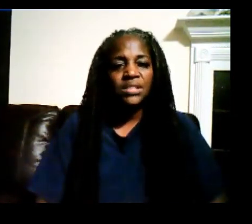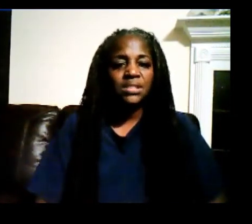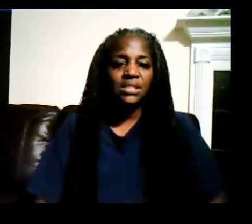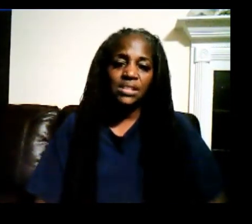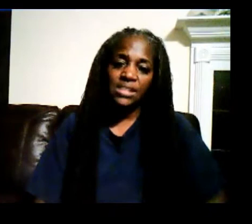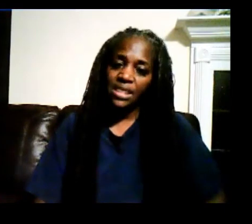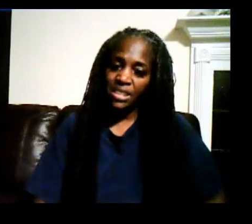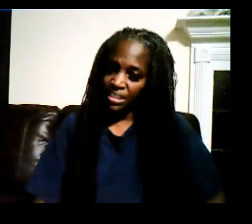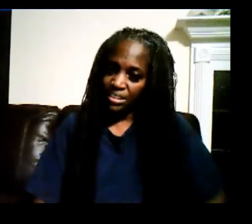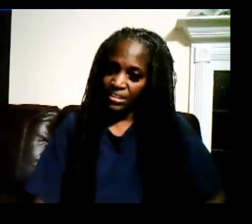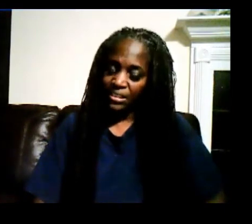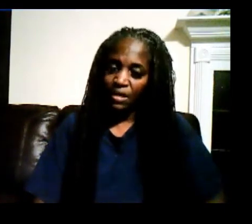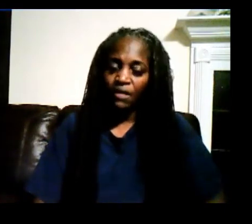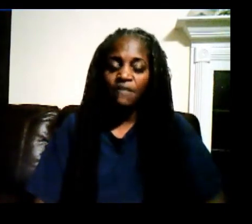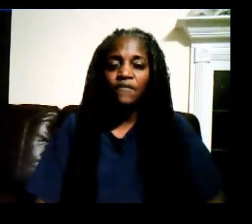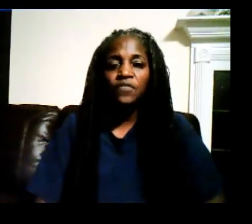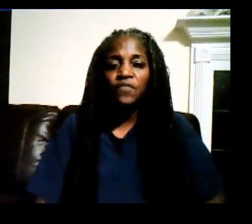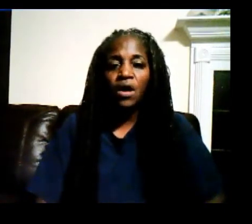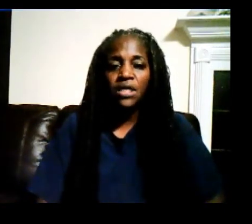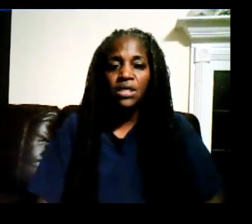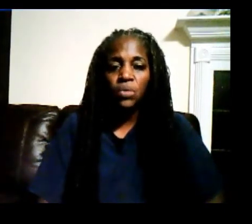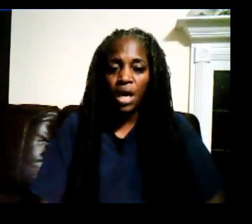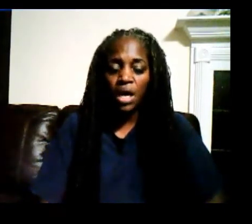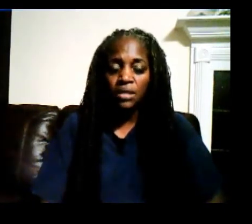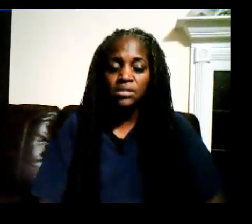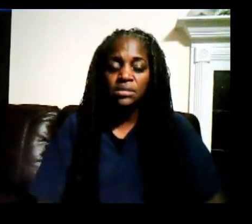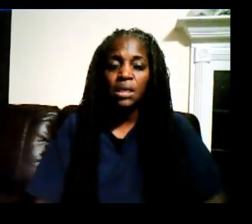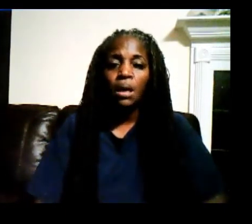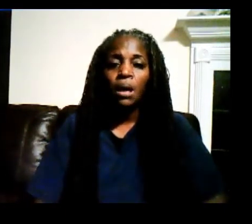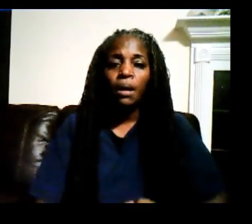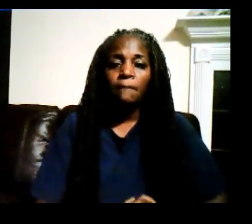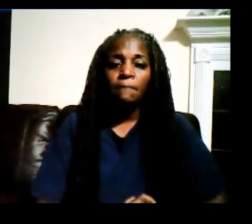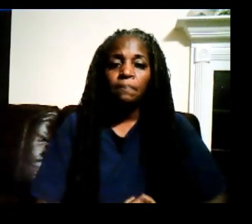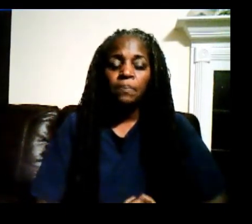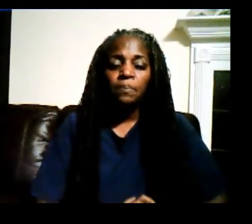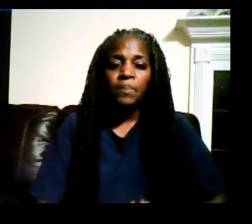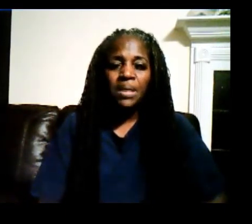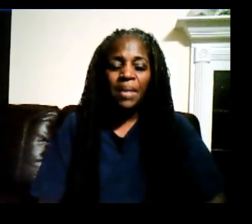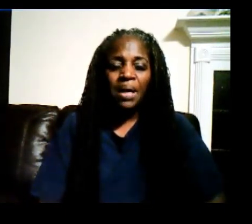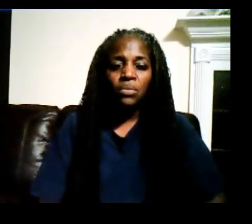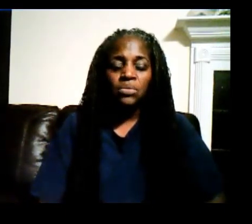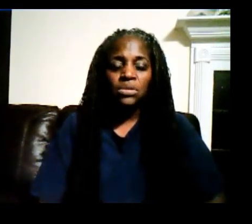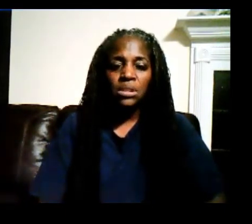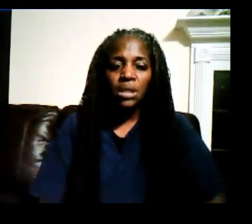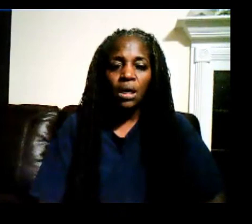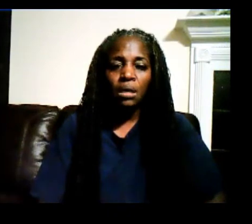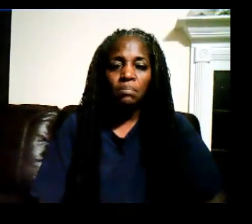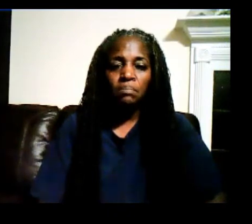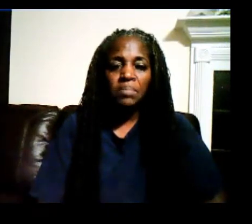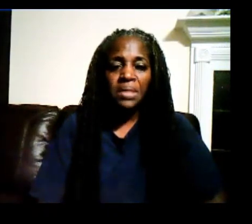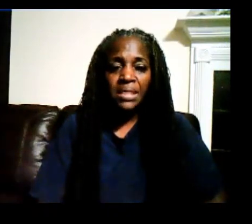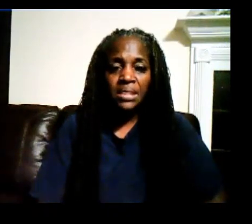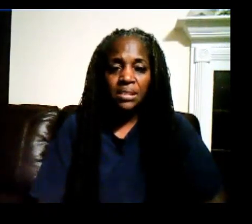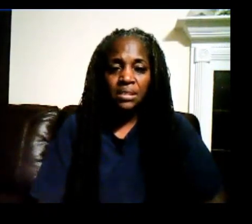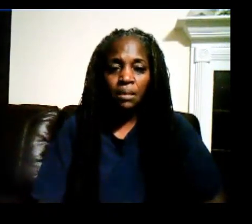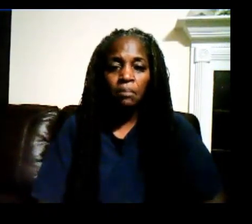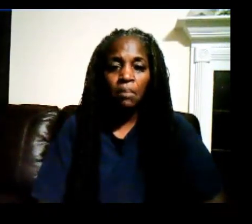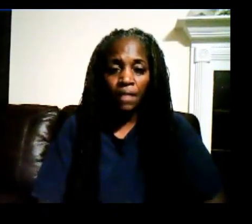the date is for the fall, if not. But about mid month